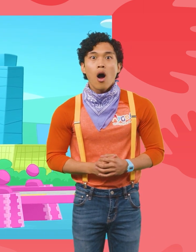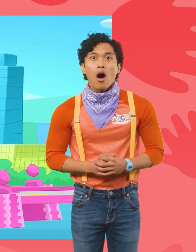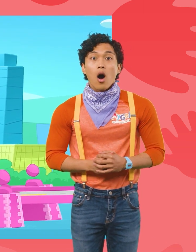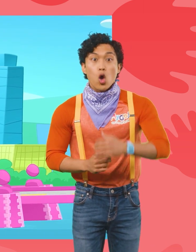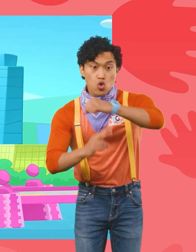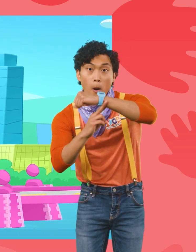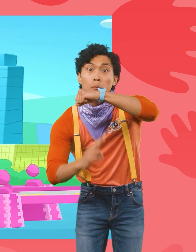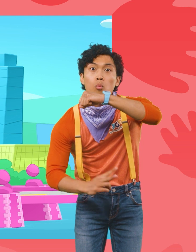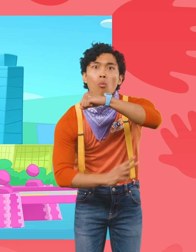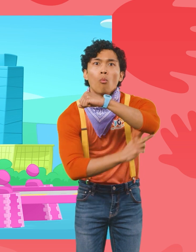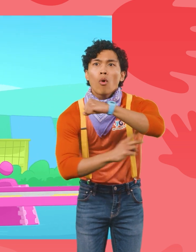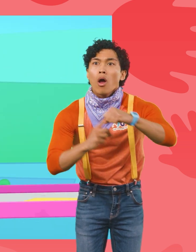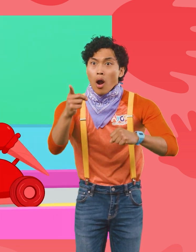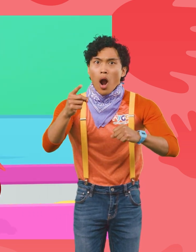The bridge is opening! The